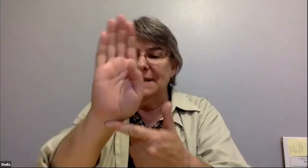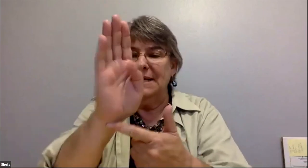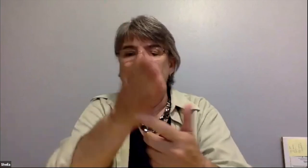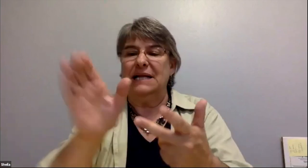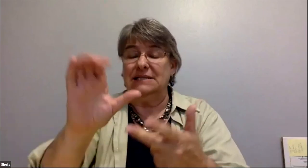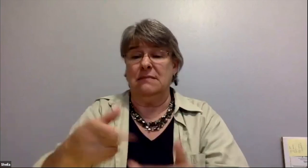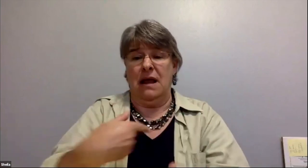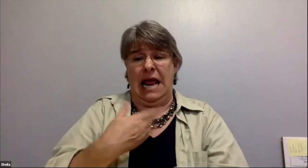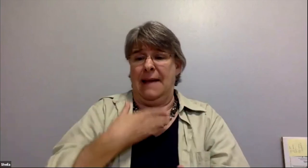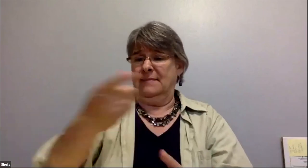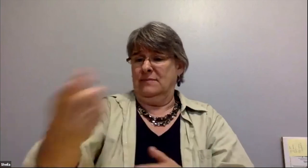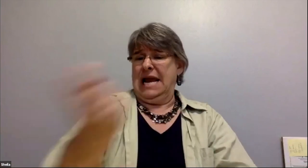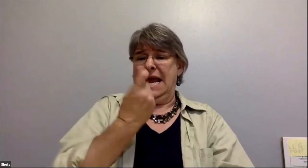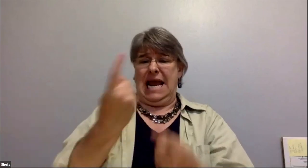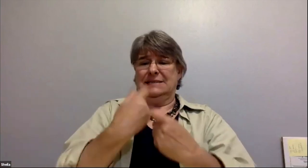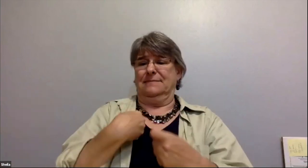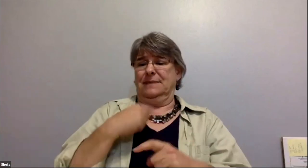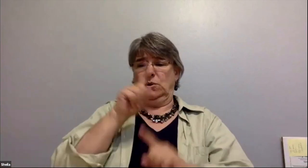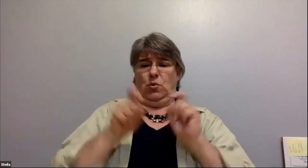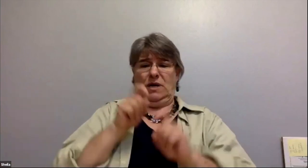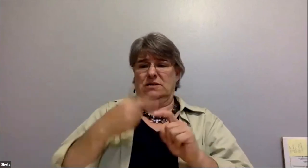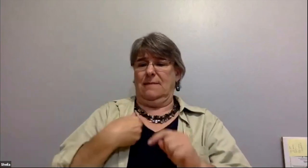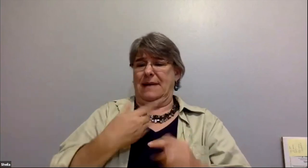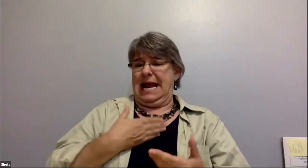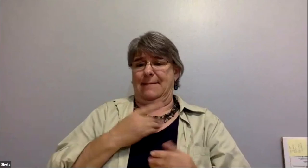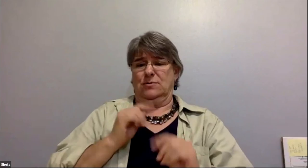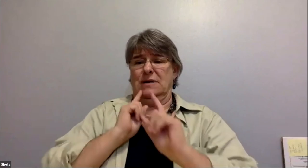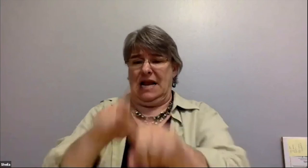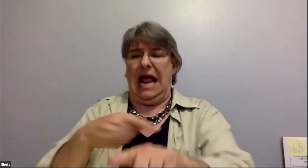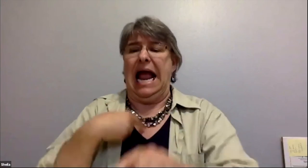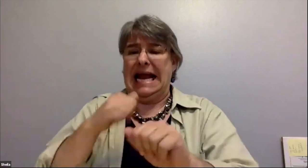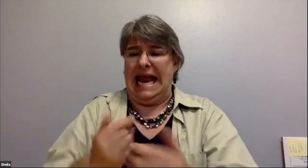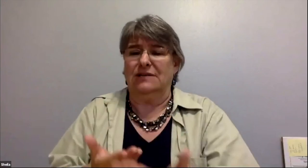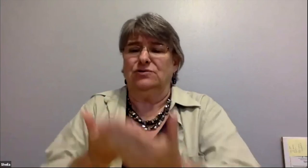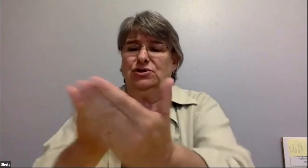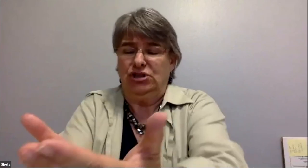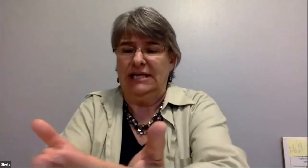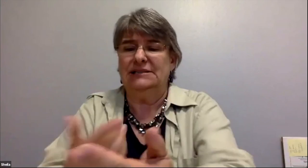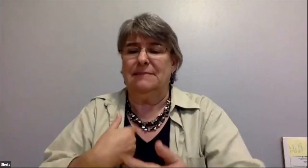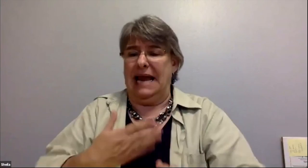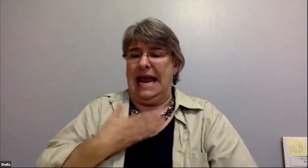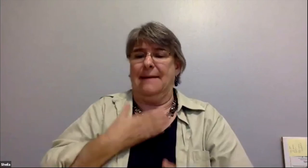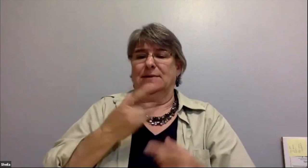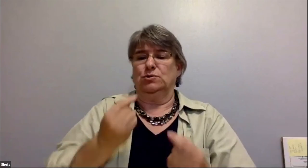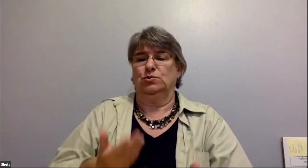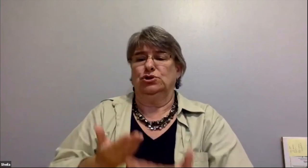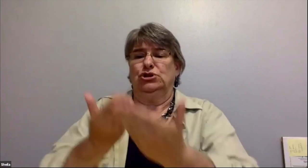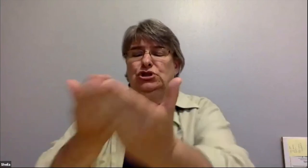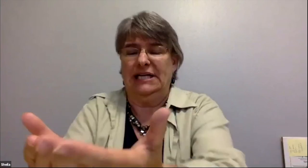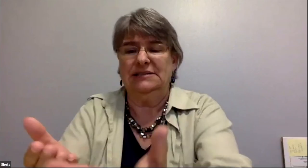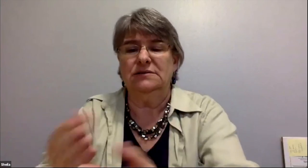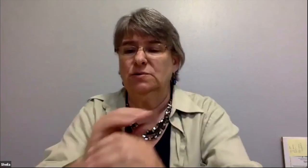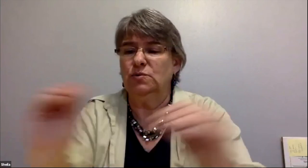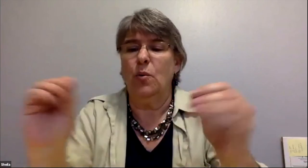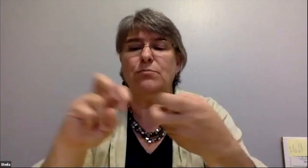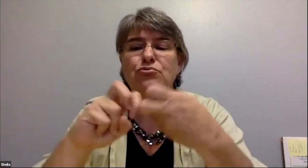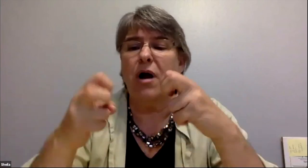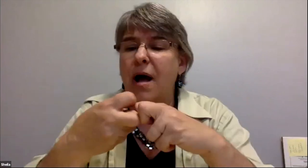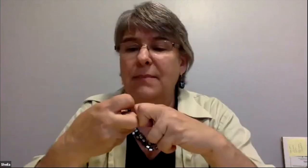time and you know and i can i'm always good at suggestions you know that's that's no problem you know but uh uh